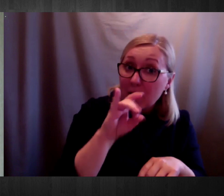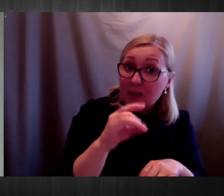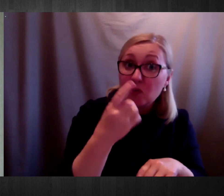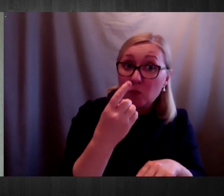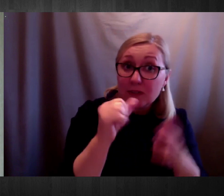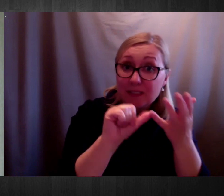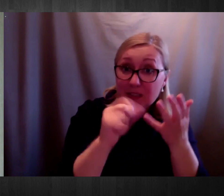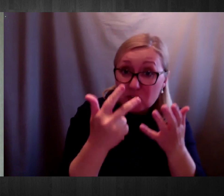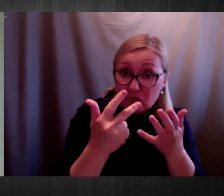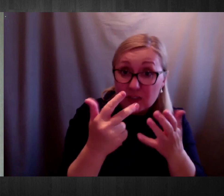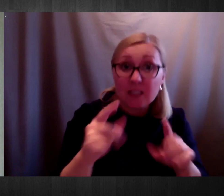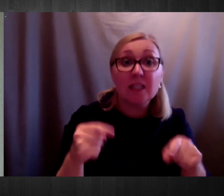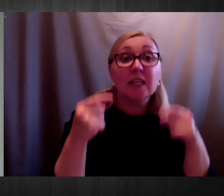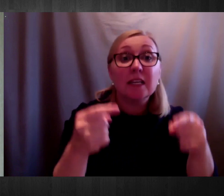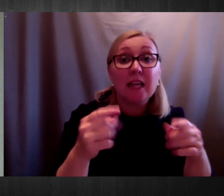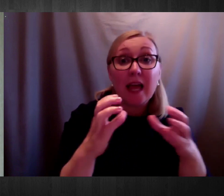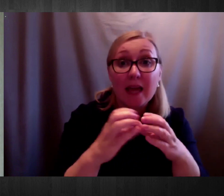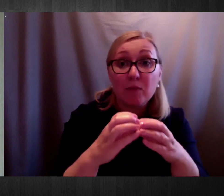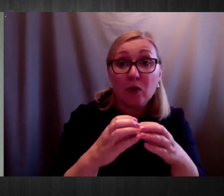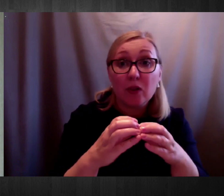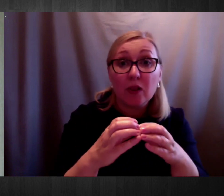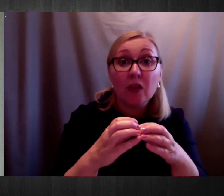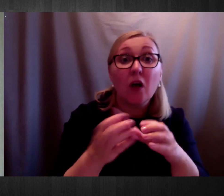in 2020 compared to 2019.